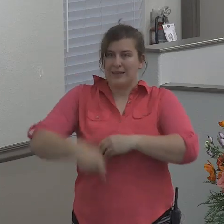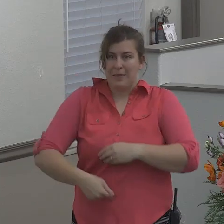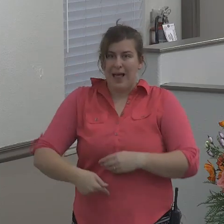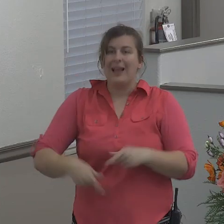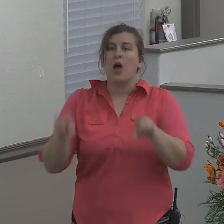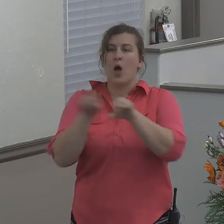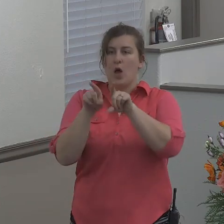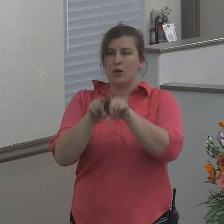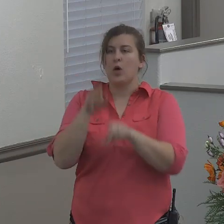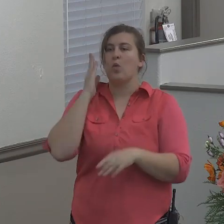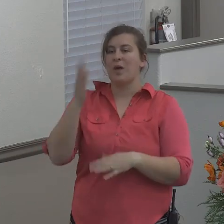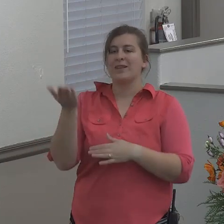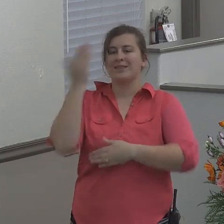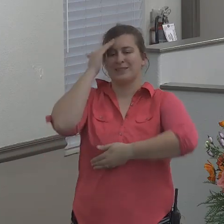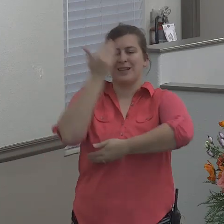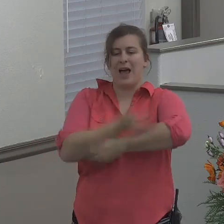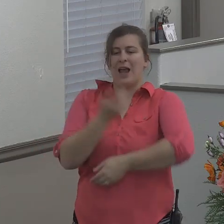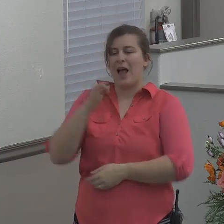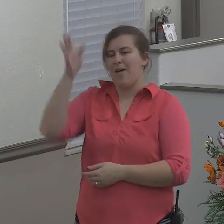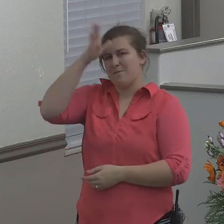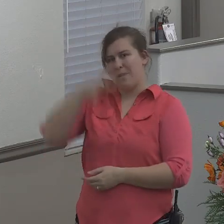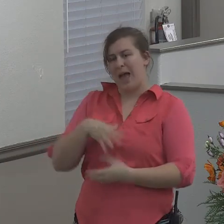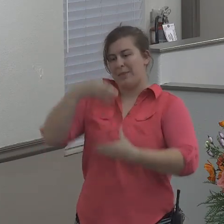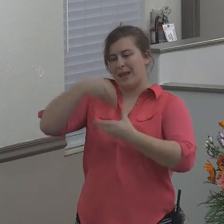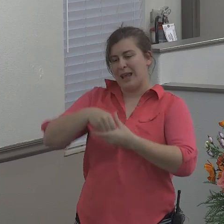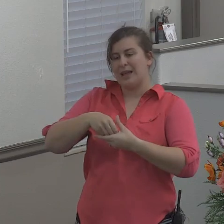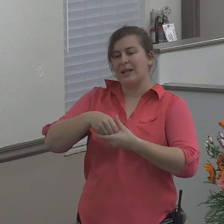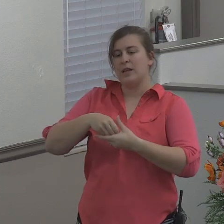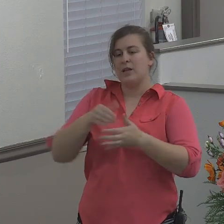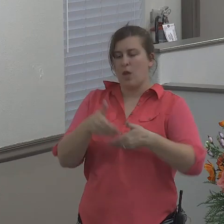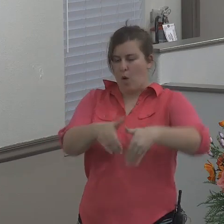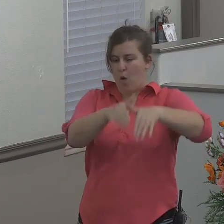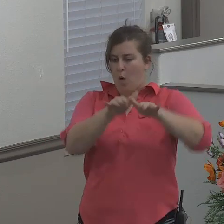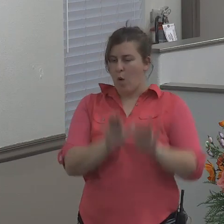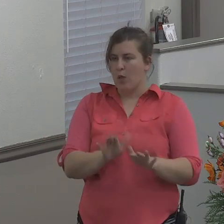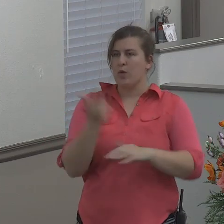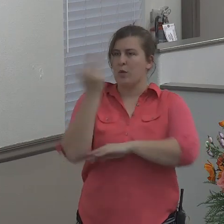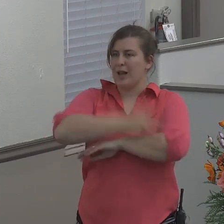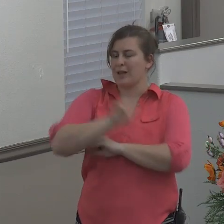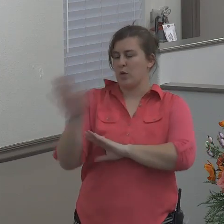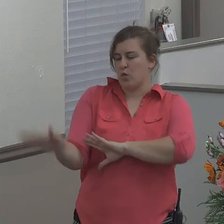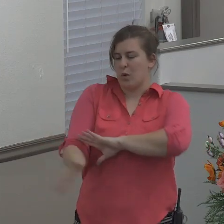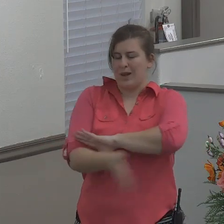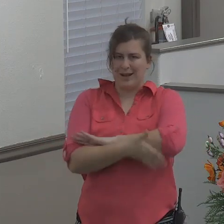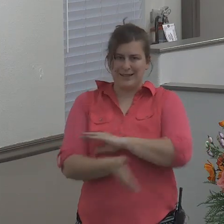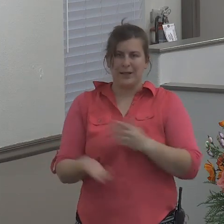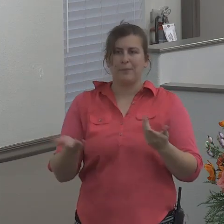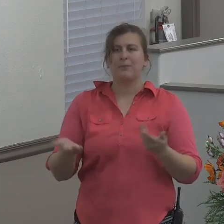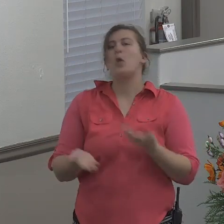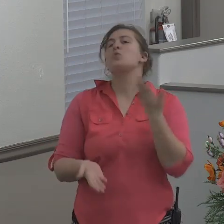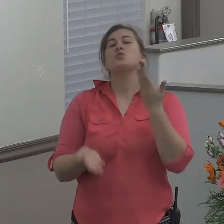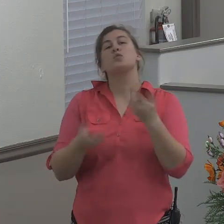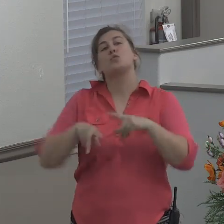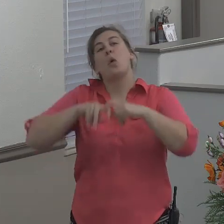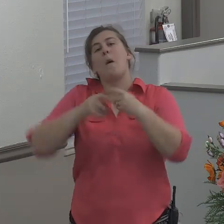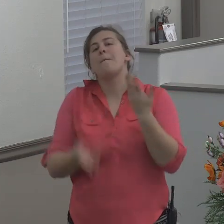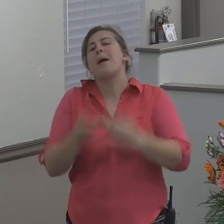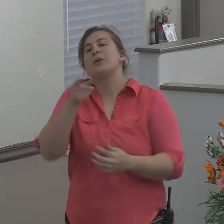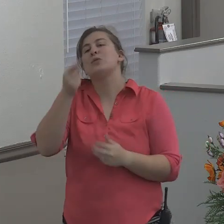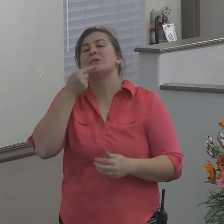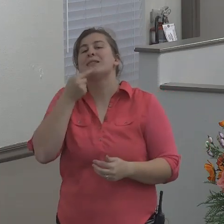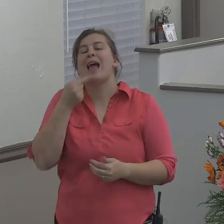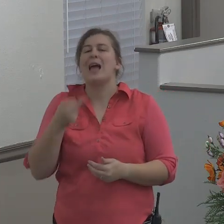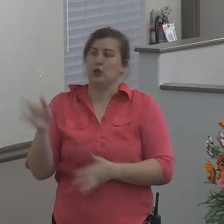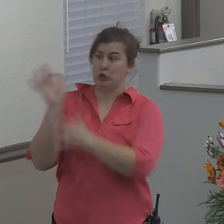Man be there, three days and three nights in the heart of the earth. So you may be saying, That's Jesus speaking.